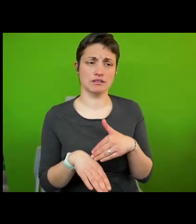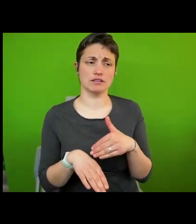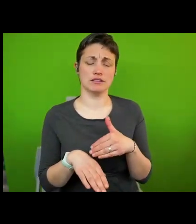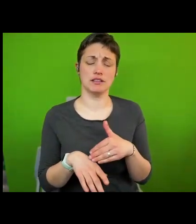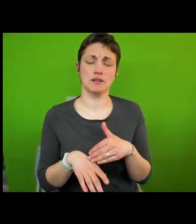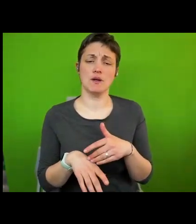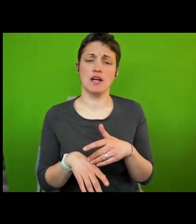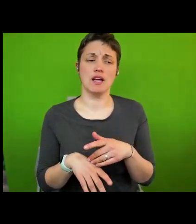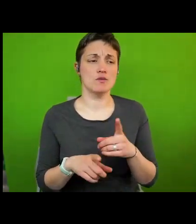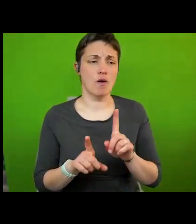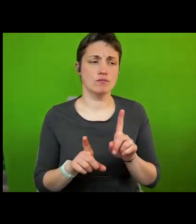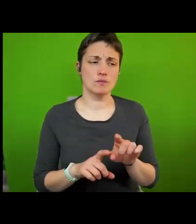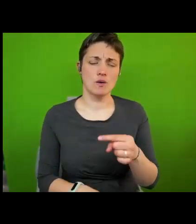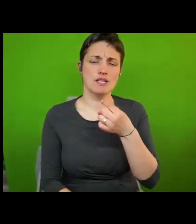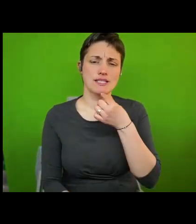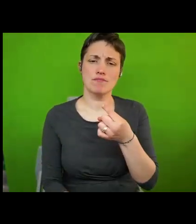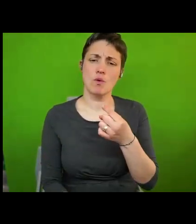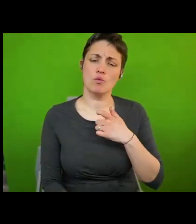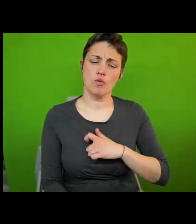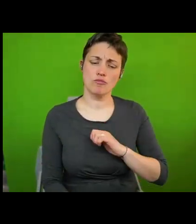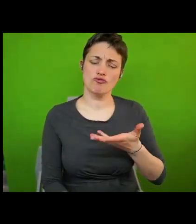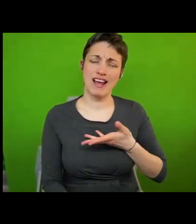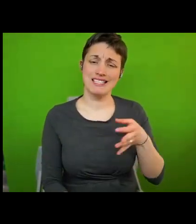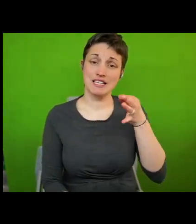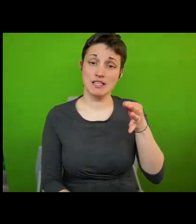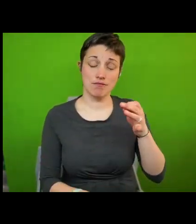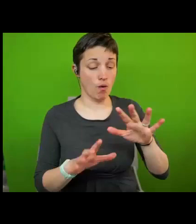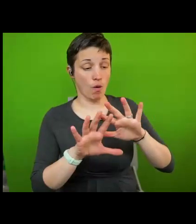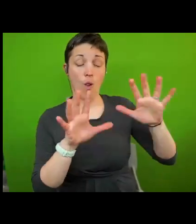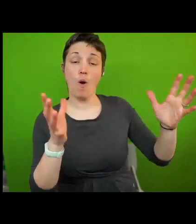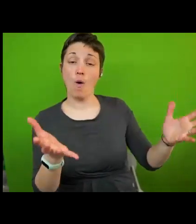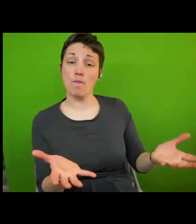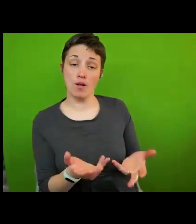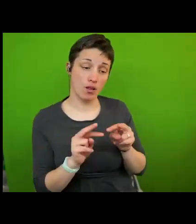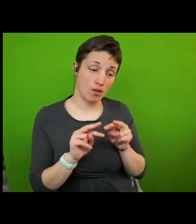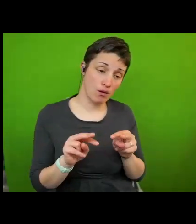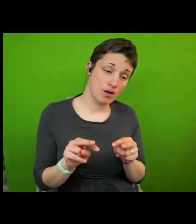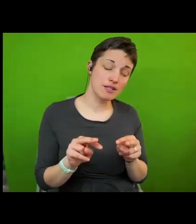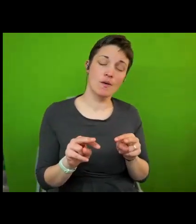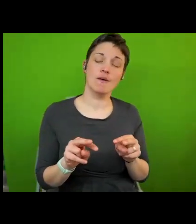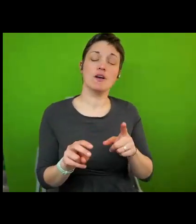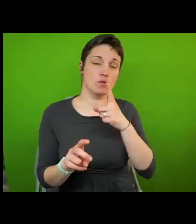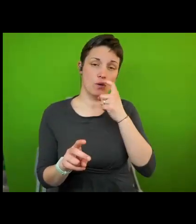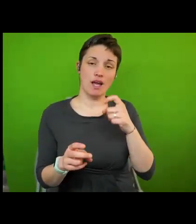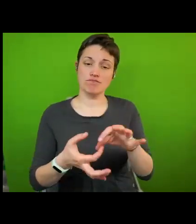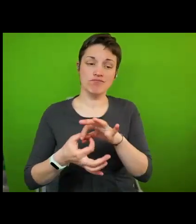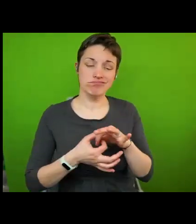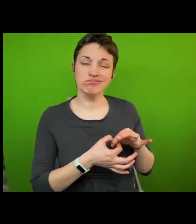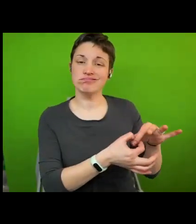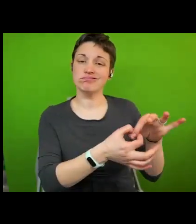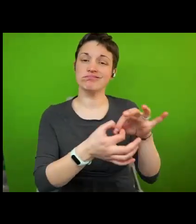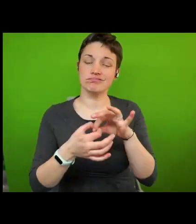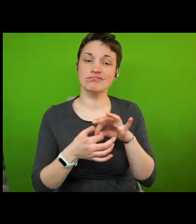human rights actors on the global scene allowing them to form coalitions and interact and build agency